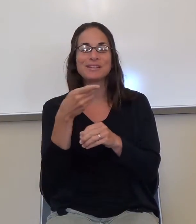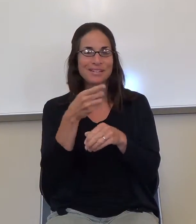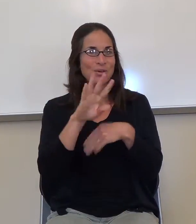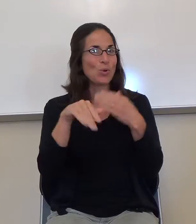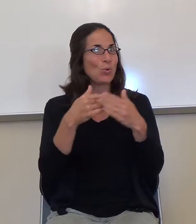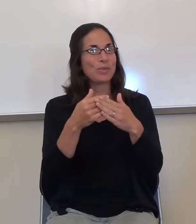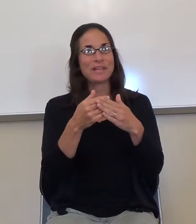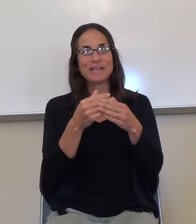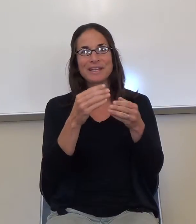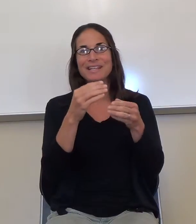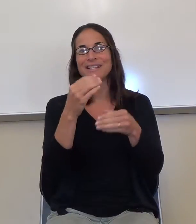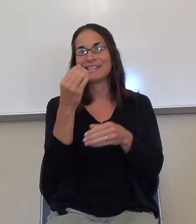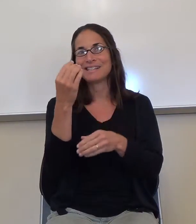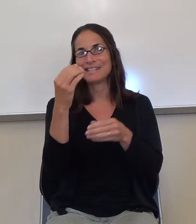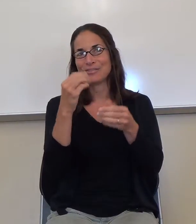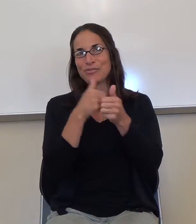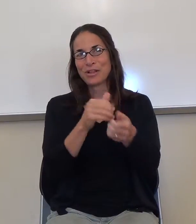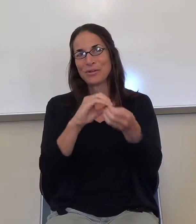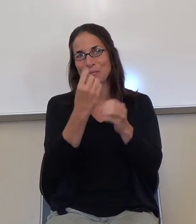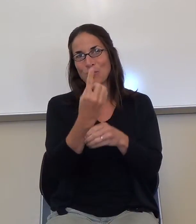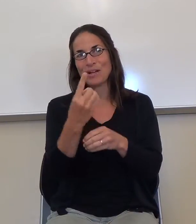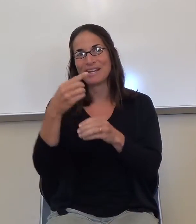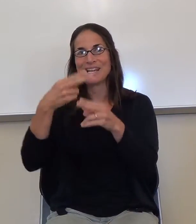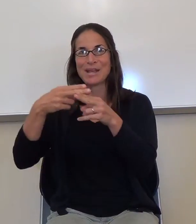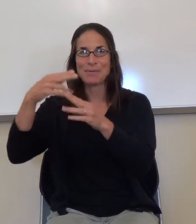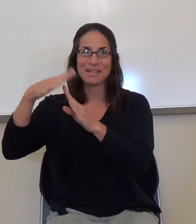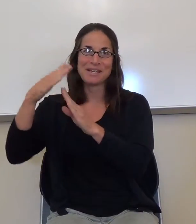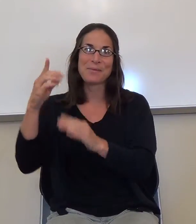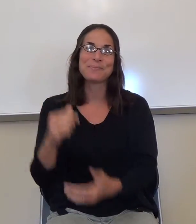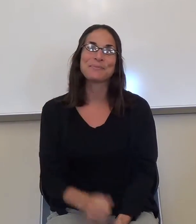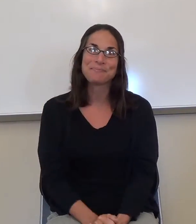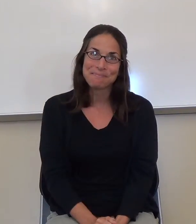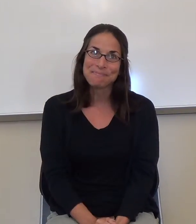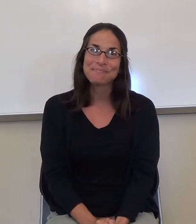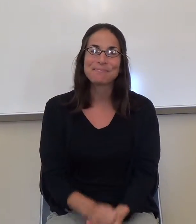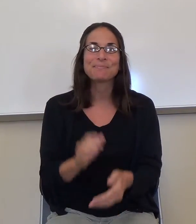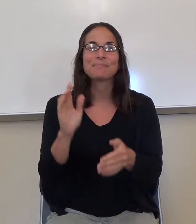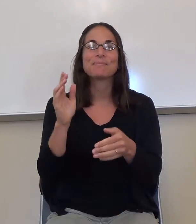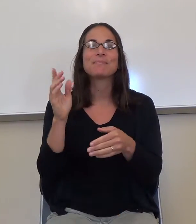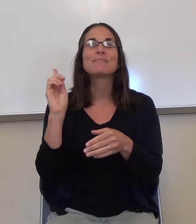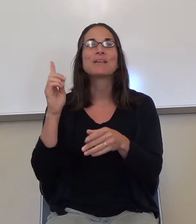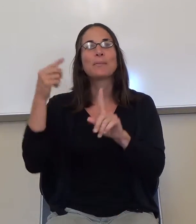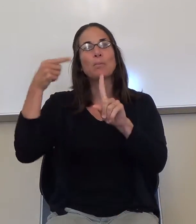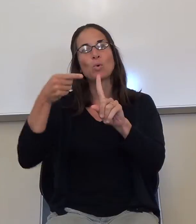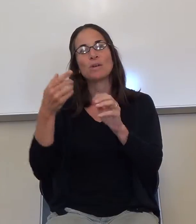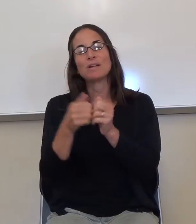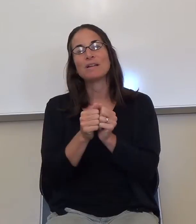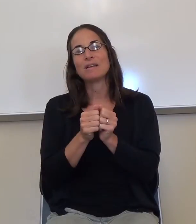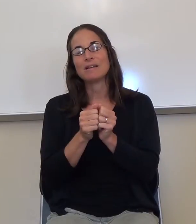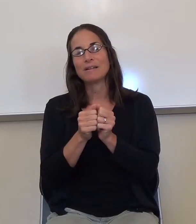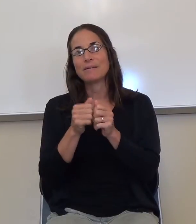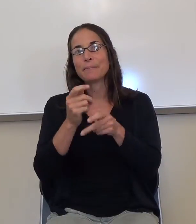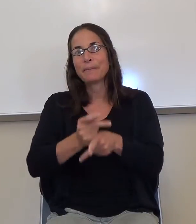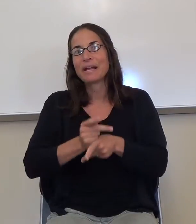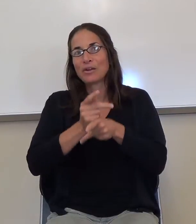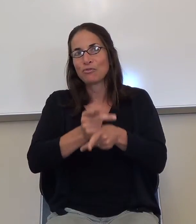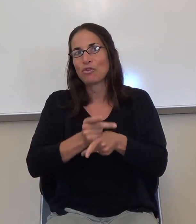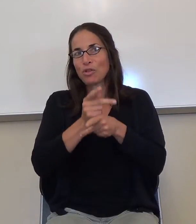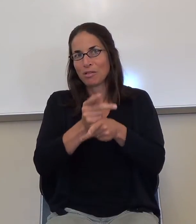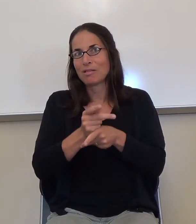at the top. Okay? So be careful. From now on, when I ask you, when you come and